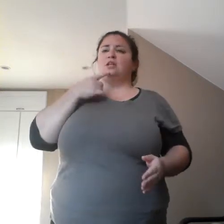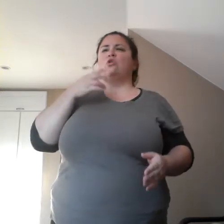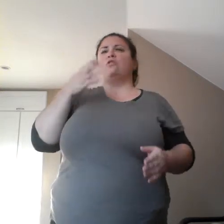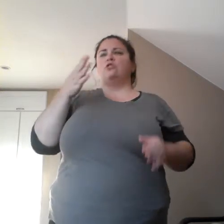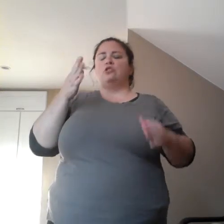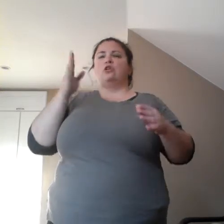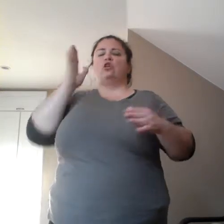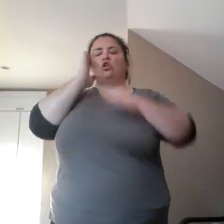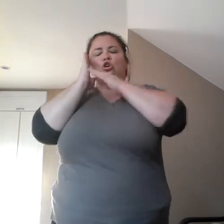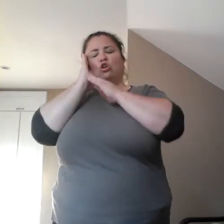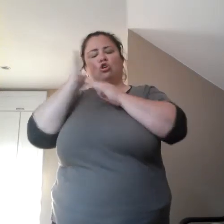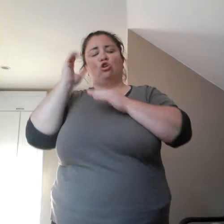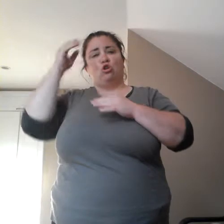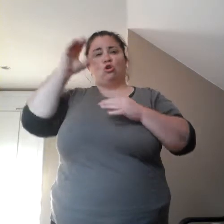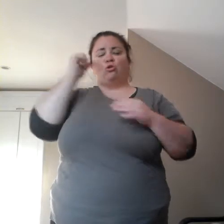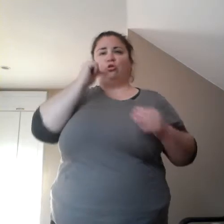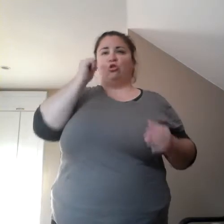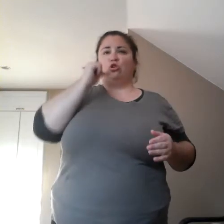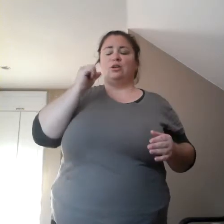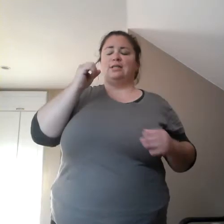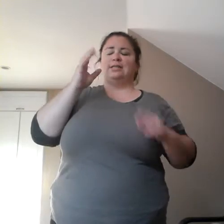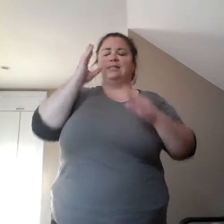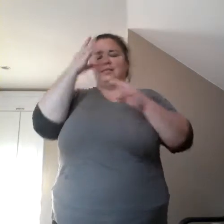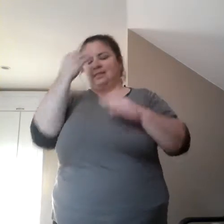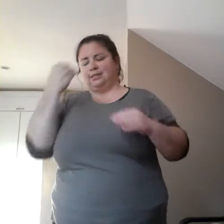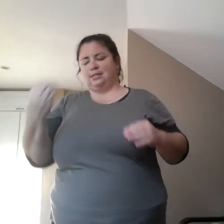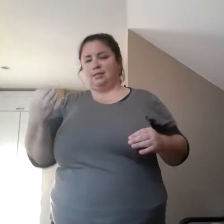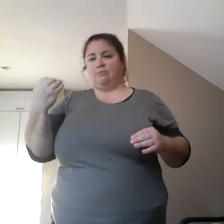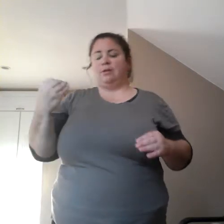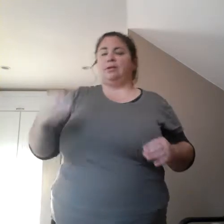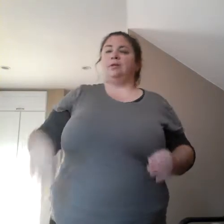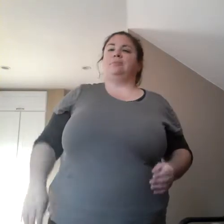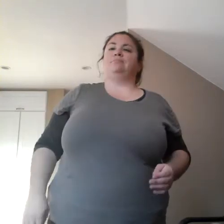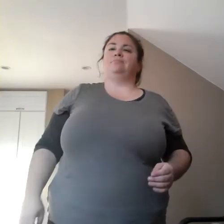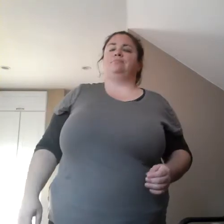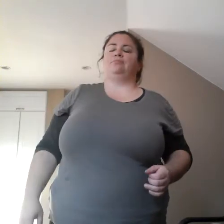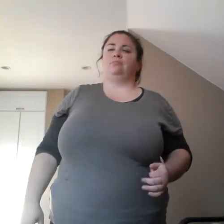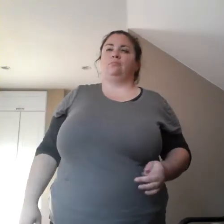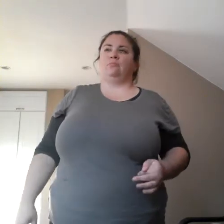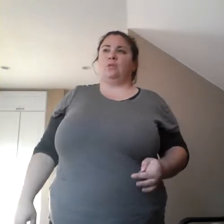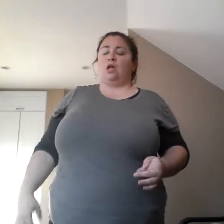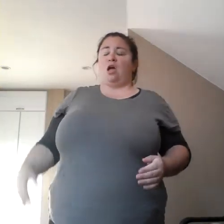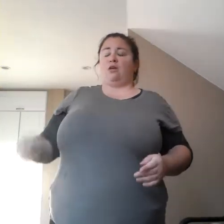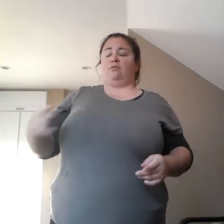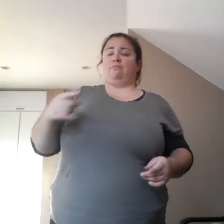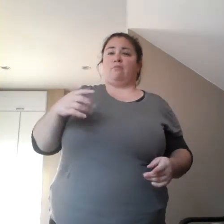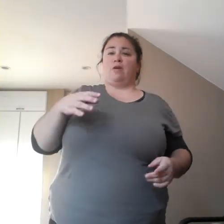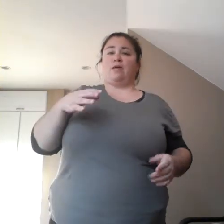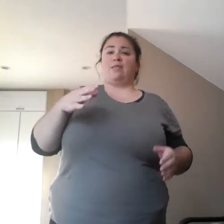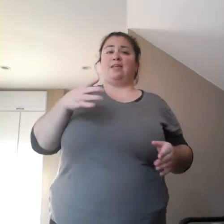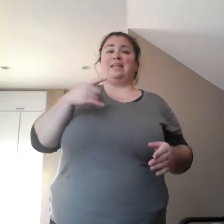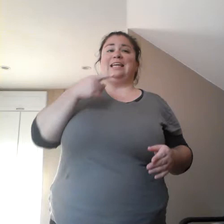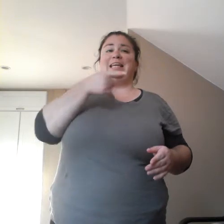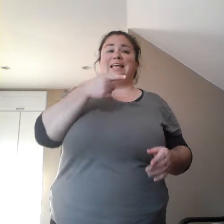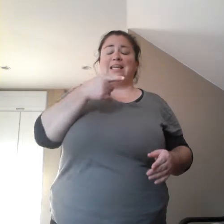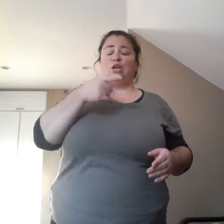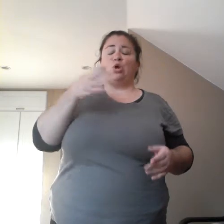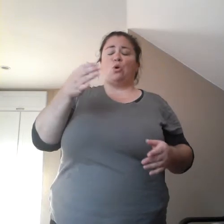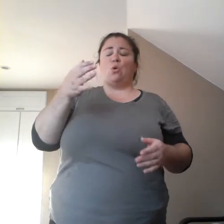mean, nonchalantly, like it was nothing. I went down there, I mean, he had woken me up, so I wasn't fully awake when I went down there. And I kind of